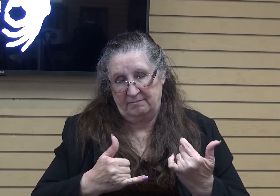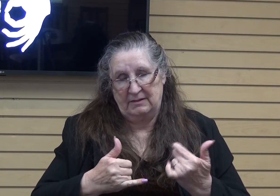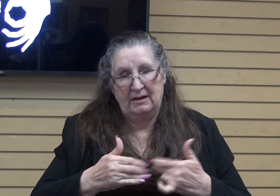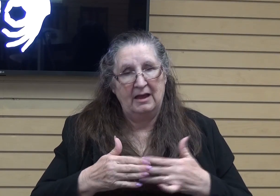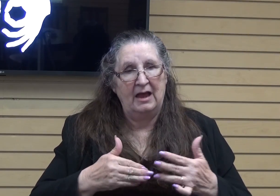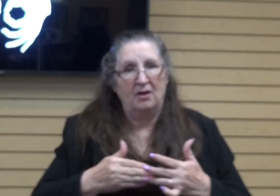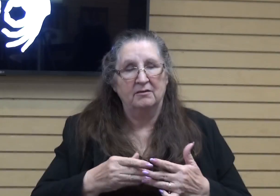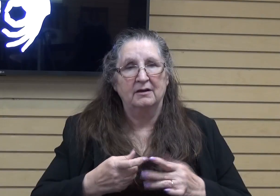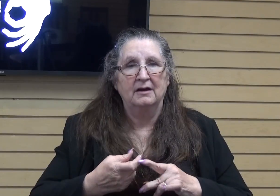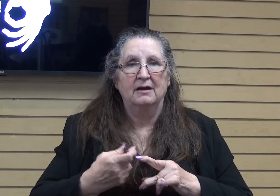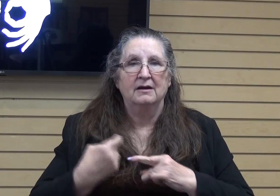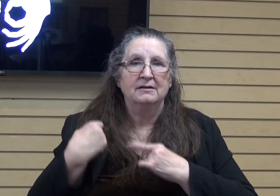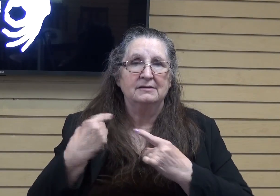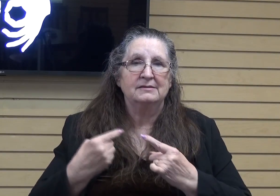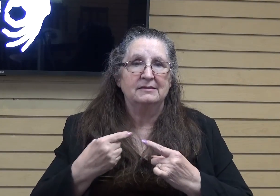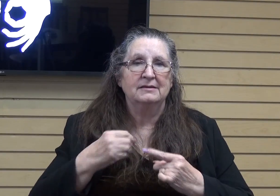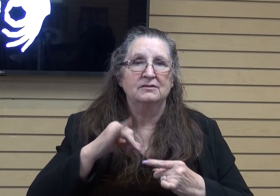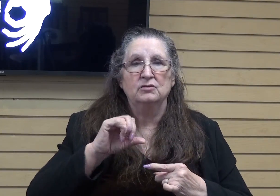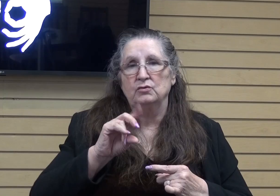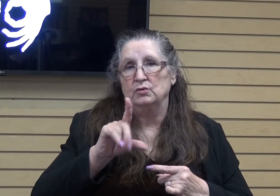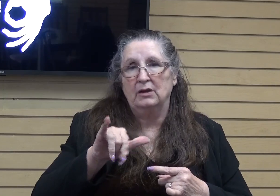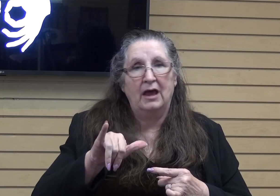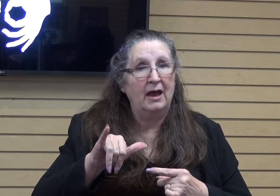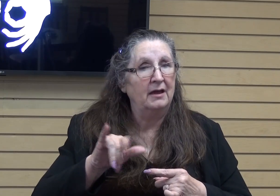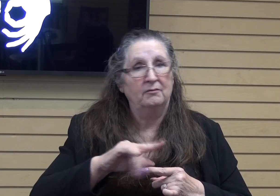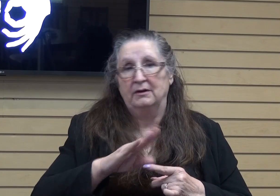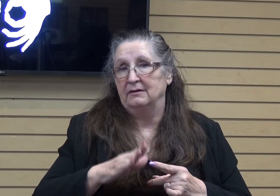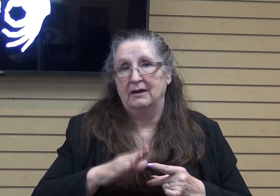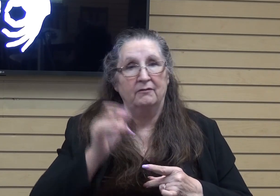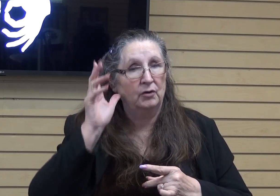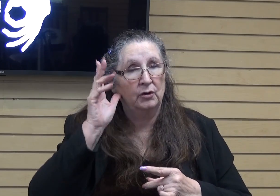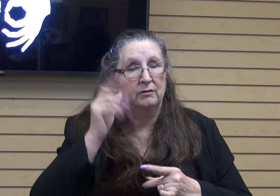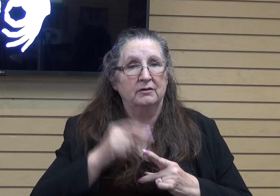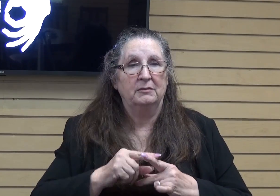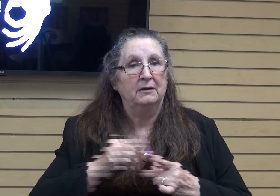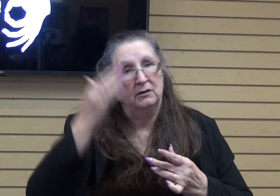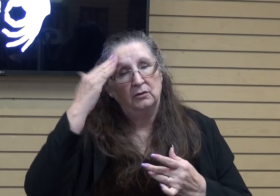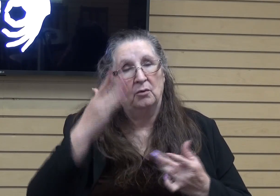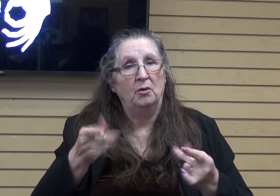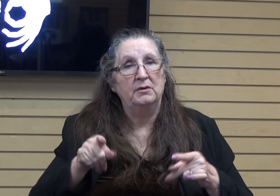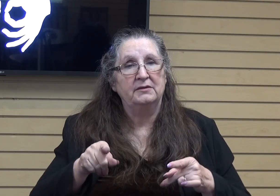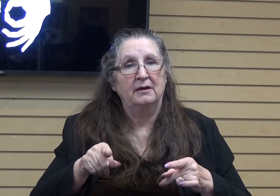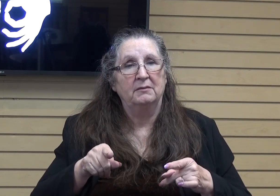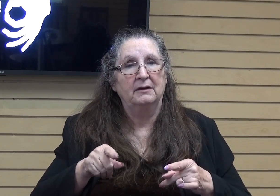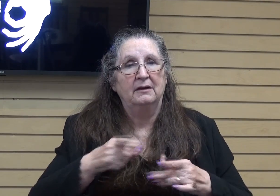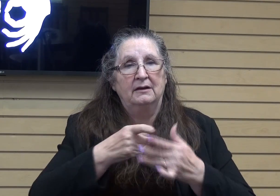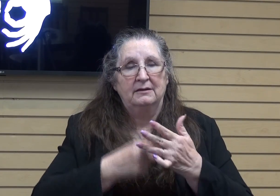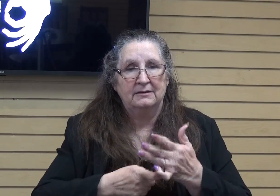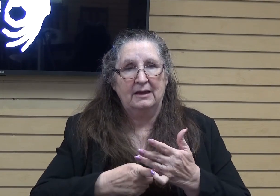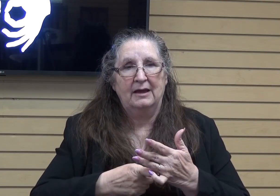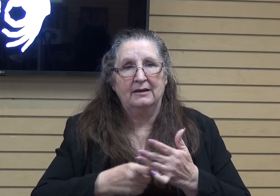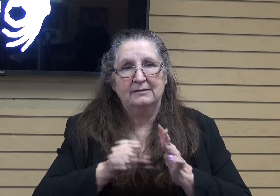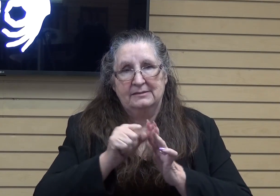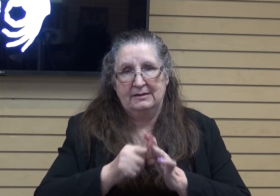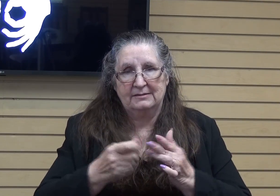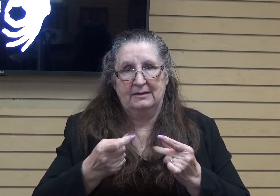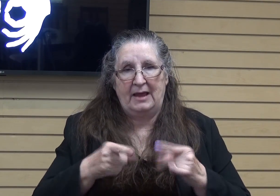since July, we have not heard from him. So, I wasn't sure what was going on. However, tax season came around, and he needed his W